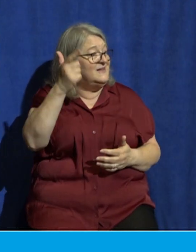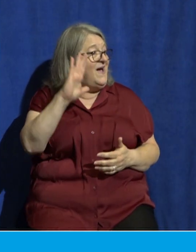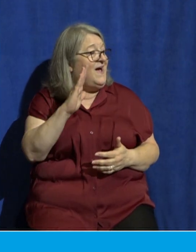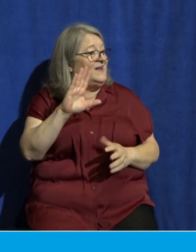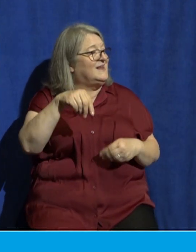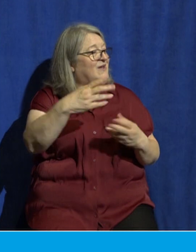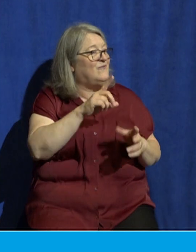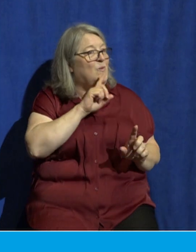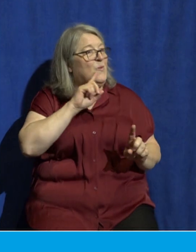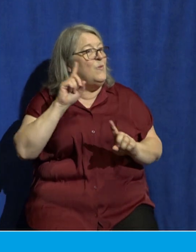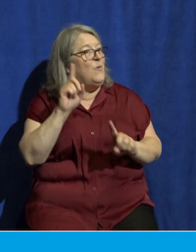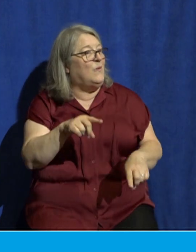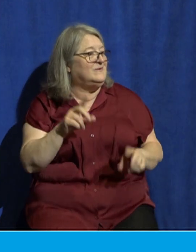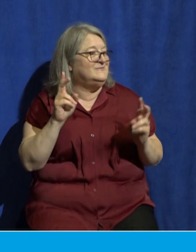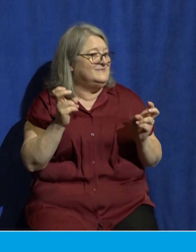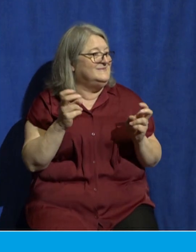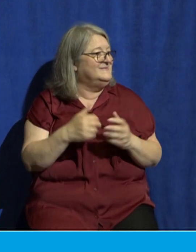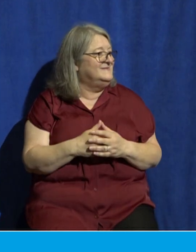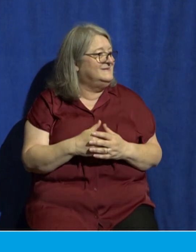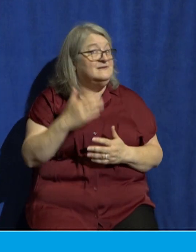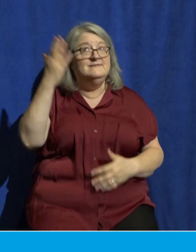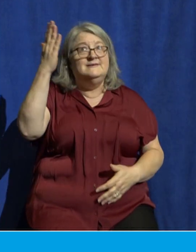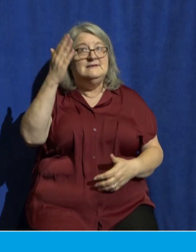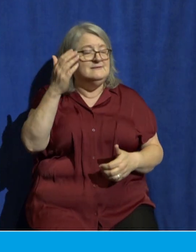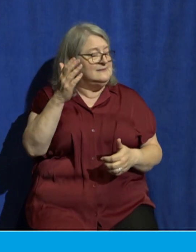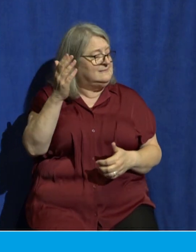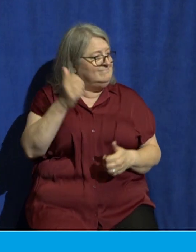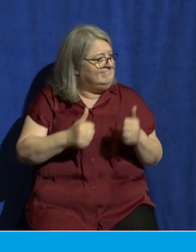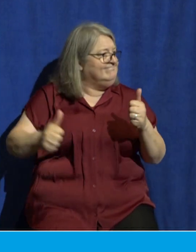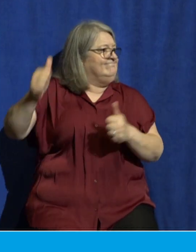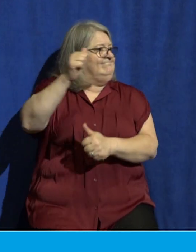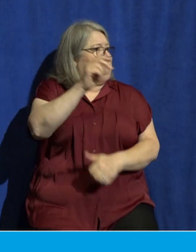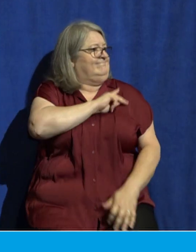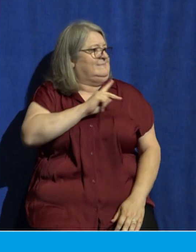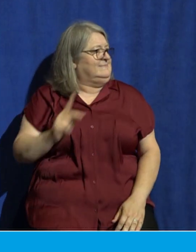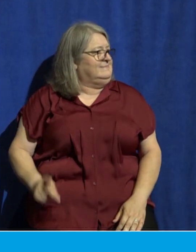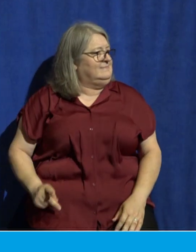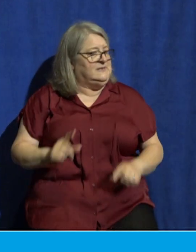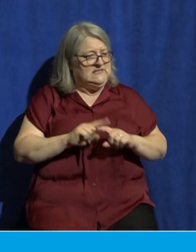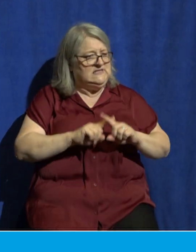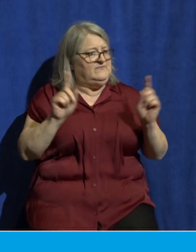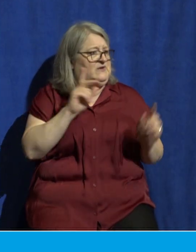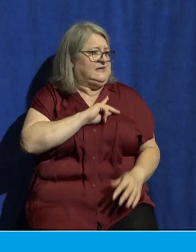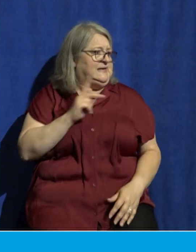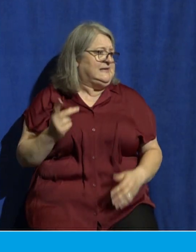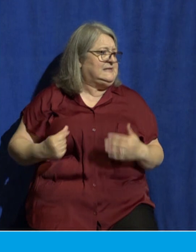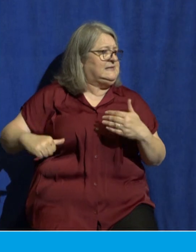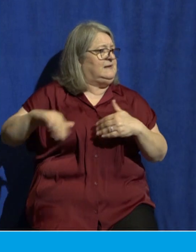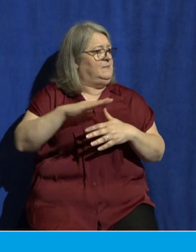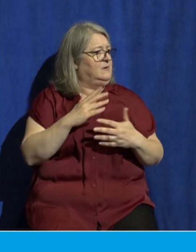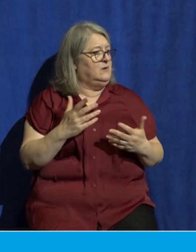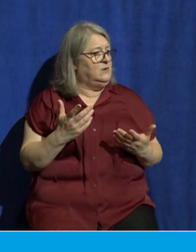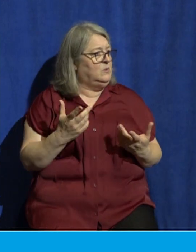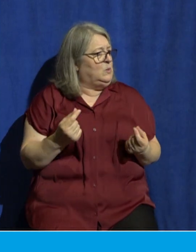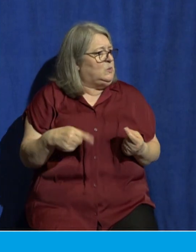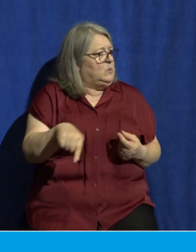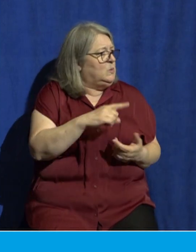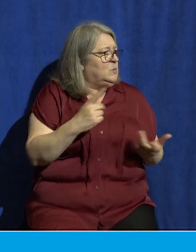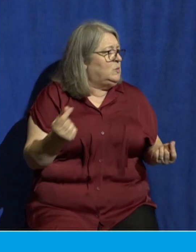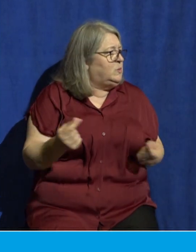from a higher king from a different kingdom and it's to proclaim the gospel of the kingdom this good news